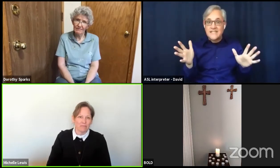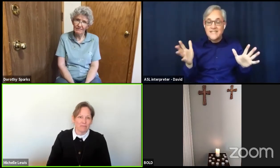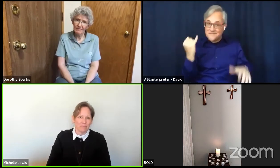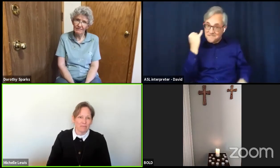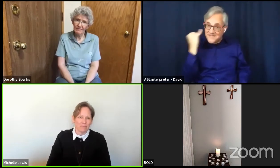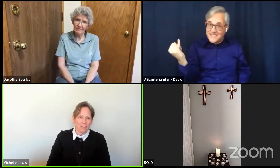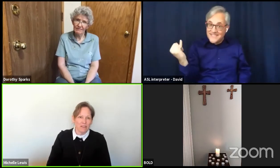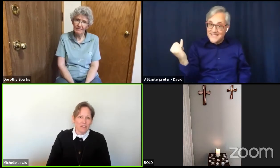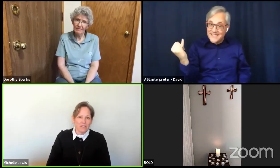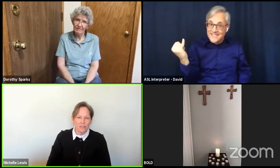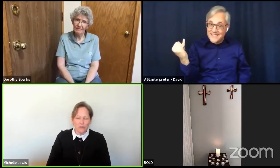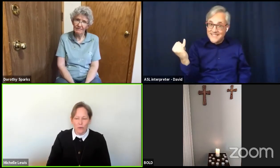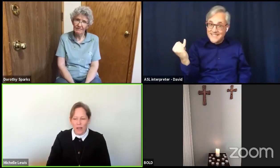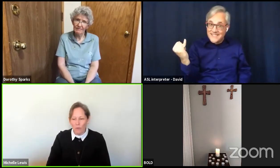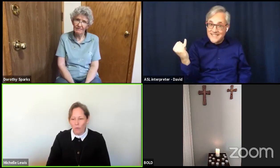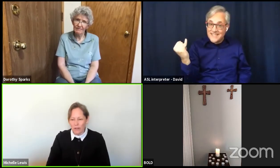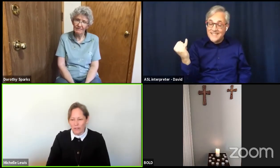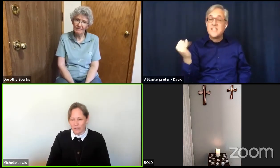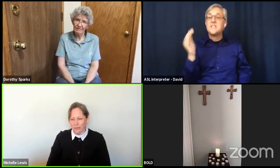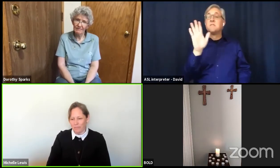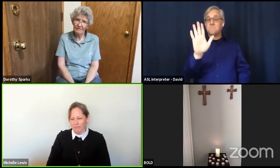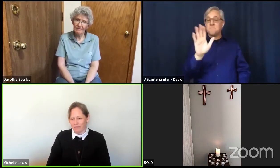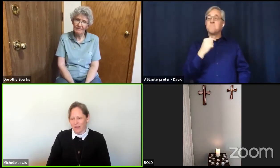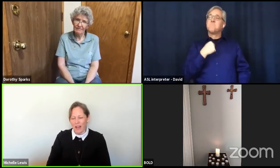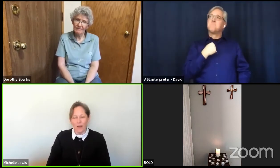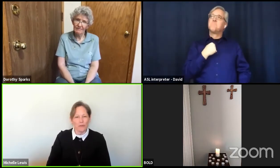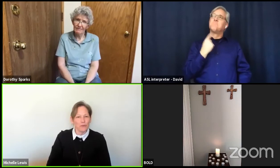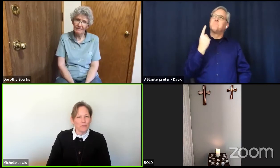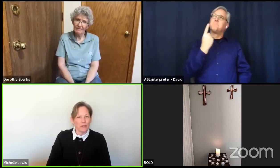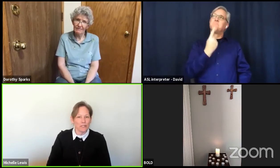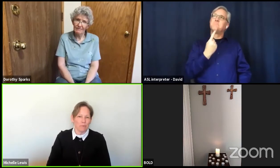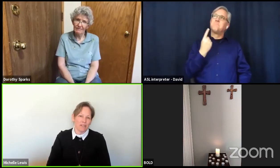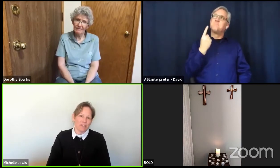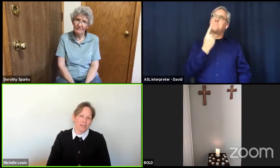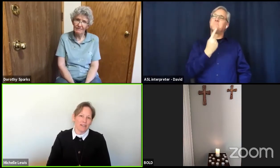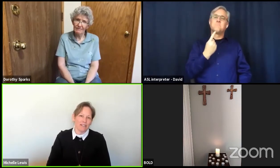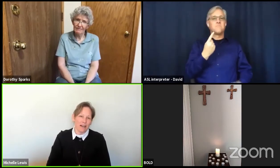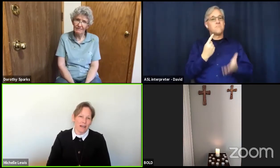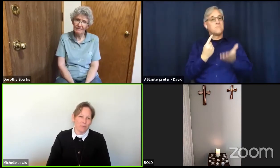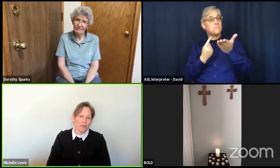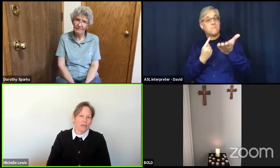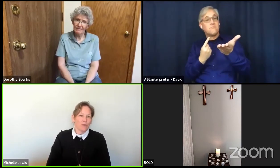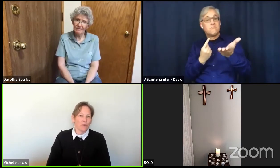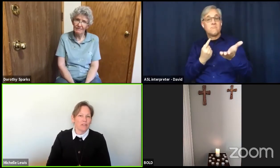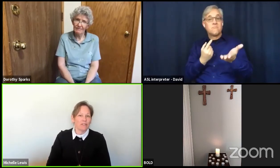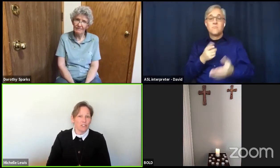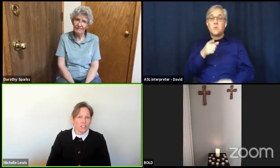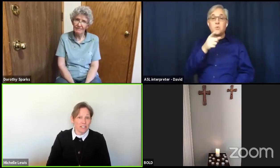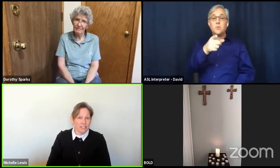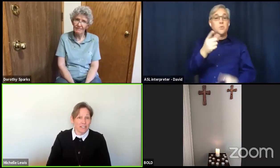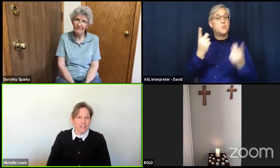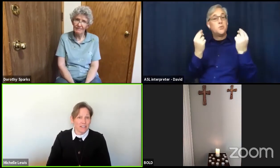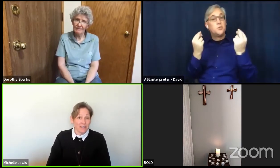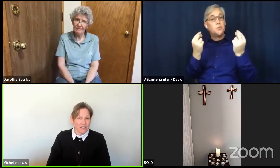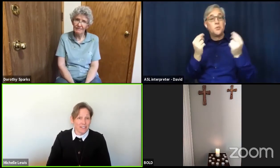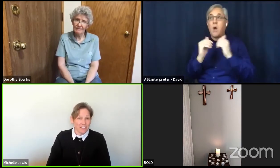So I wonder how you are spending time with Jesus these days.